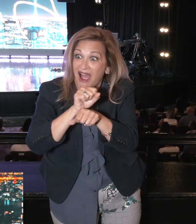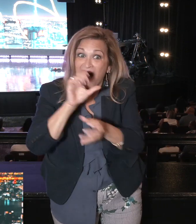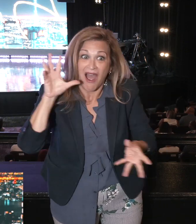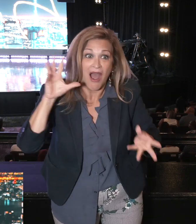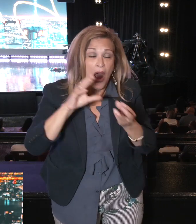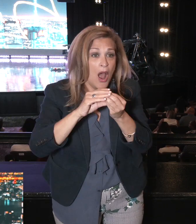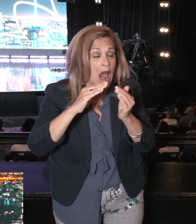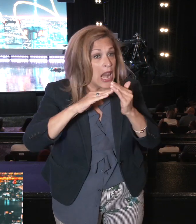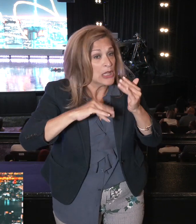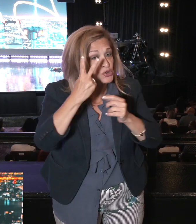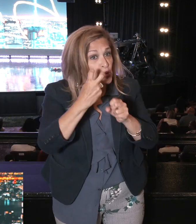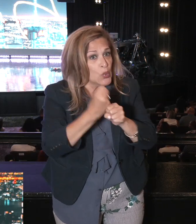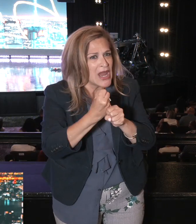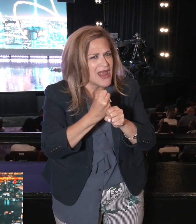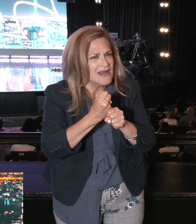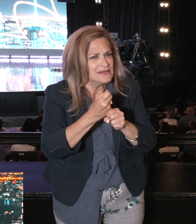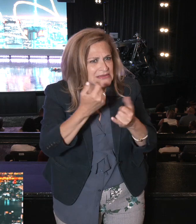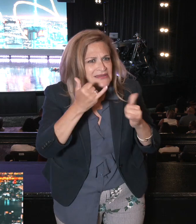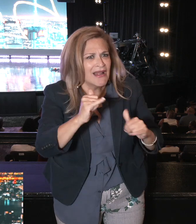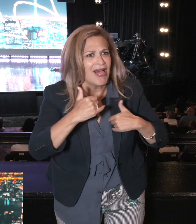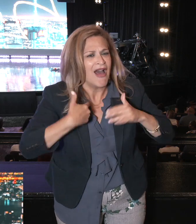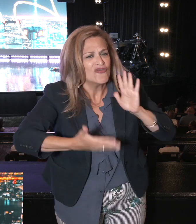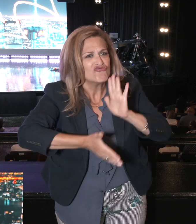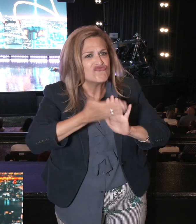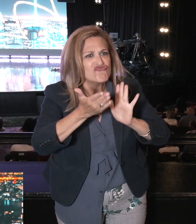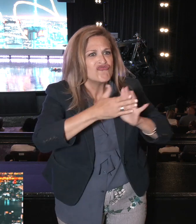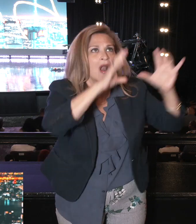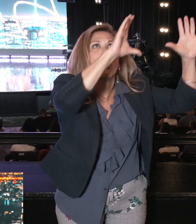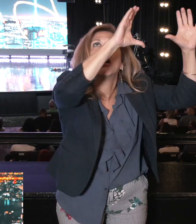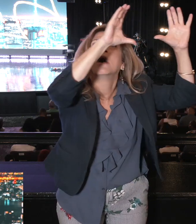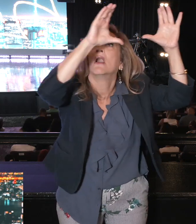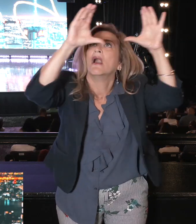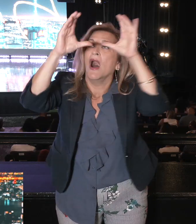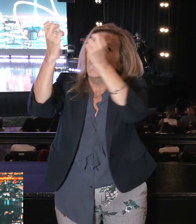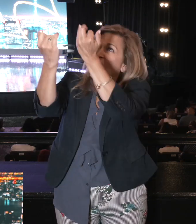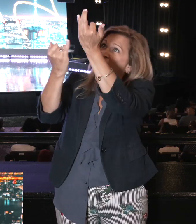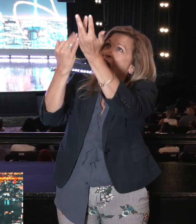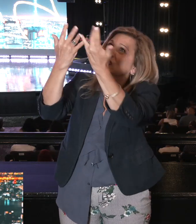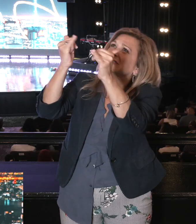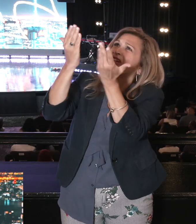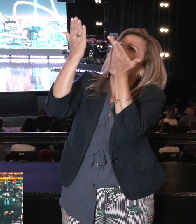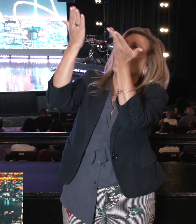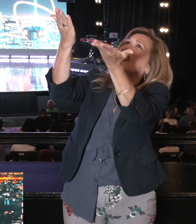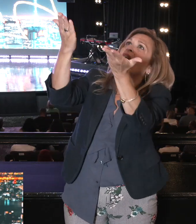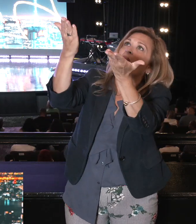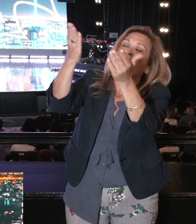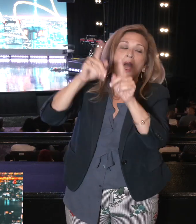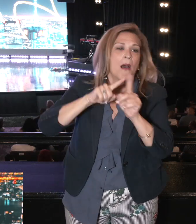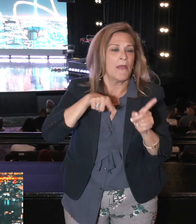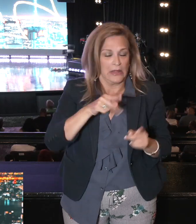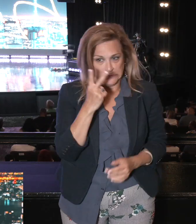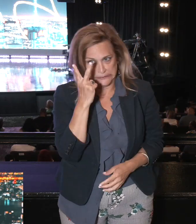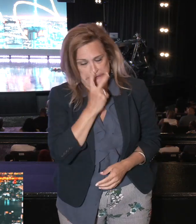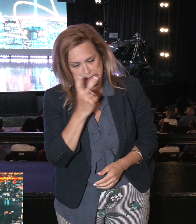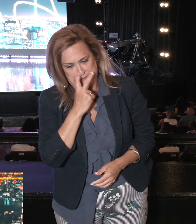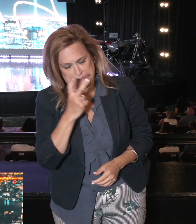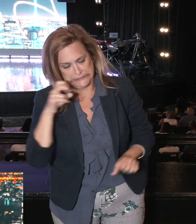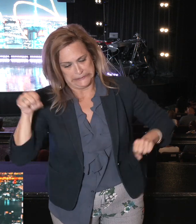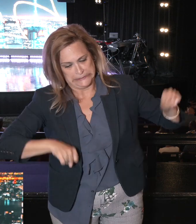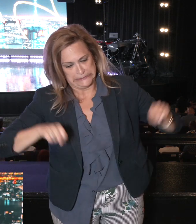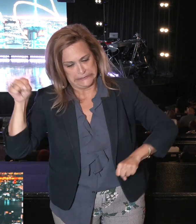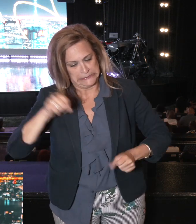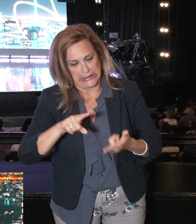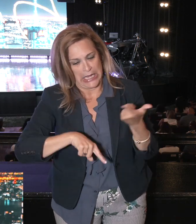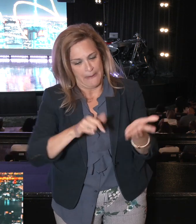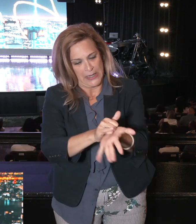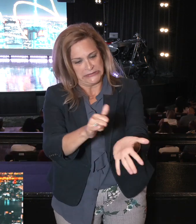provision. The cloud was still there. The pillar of fire was still there. And they're just discrediting everything that God promised them. God said he